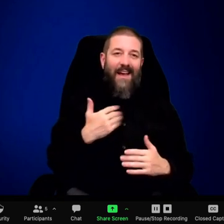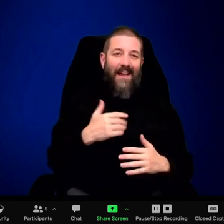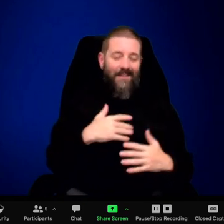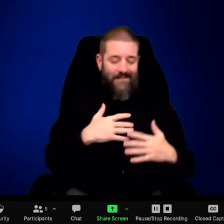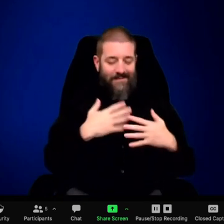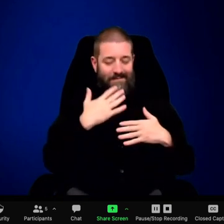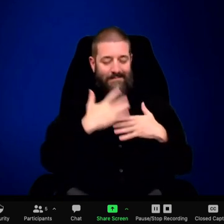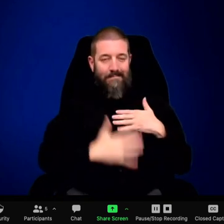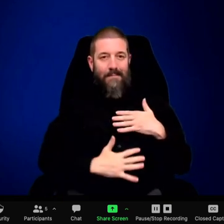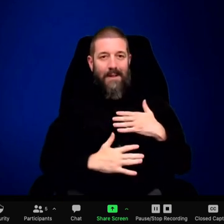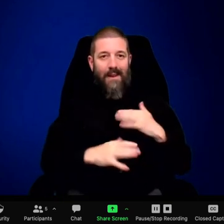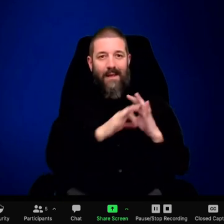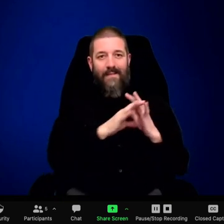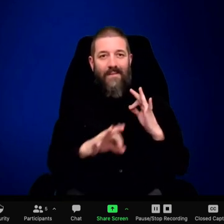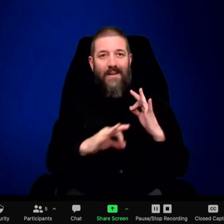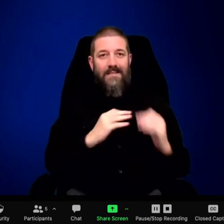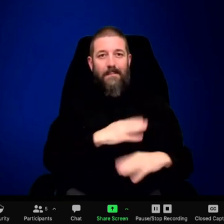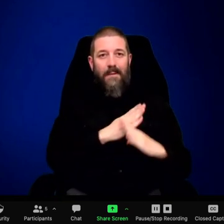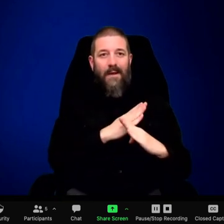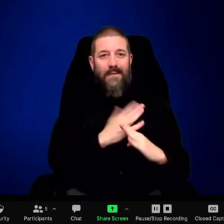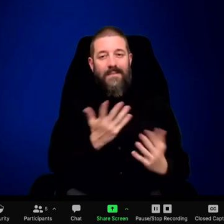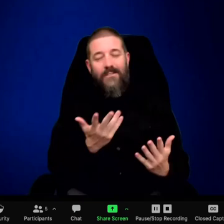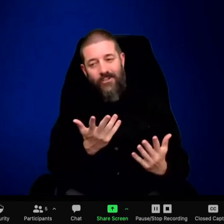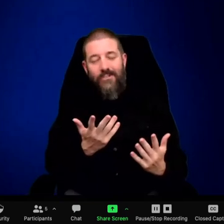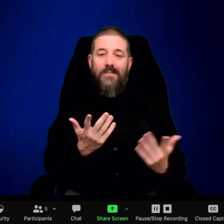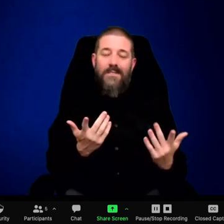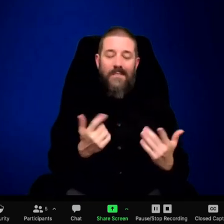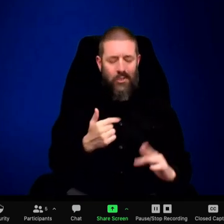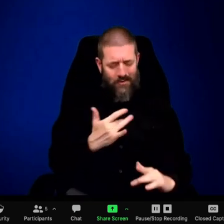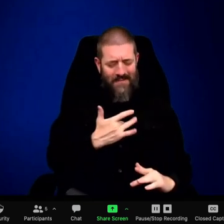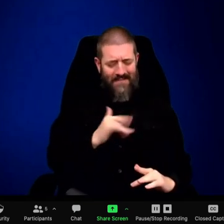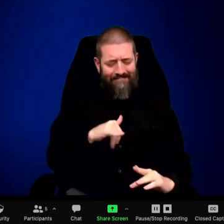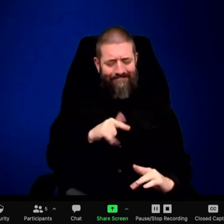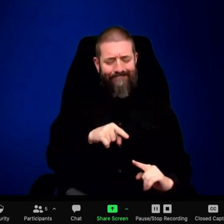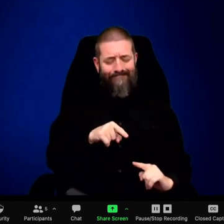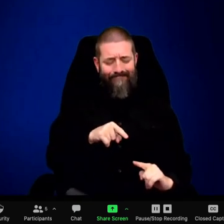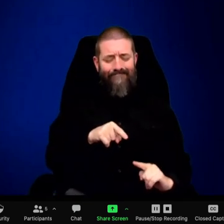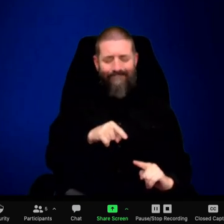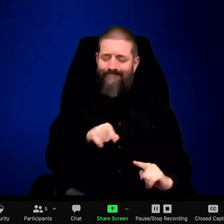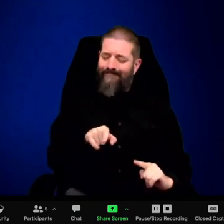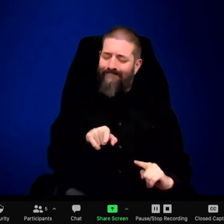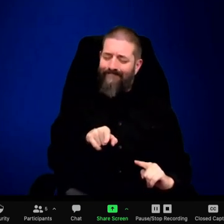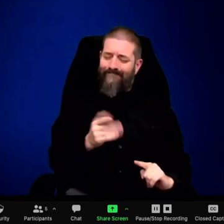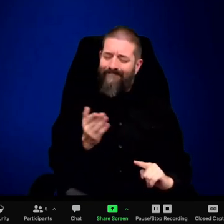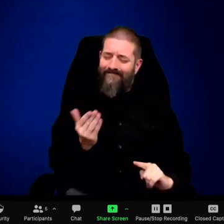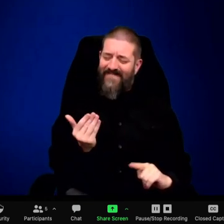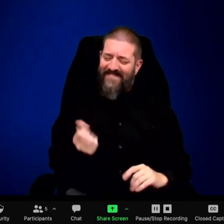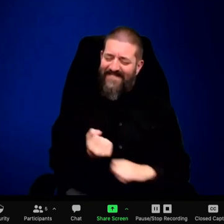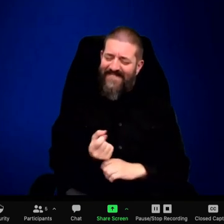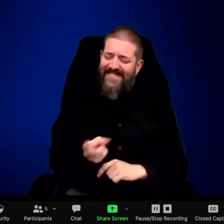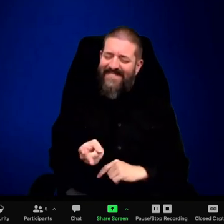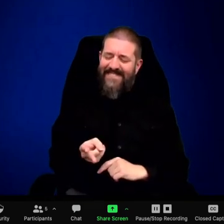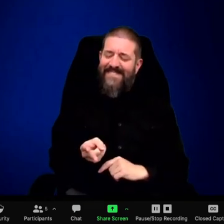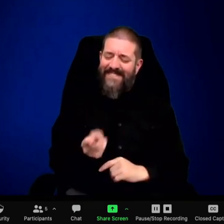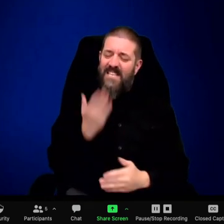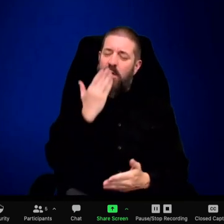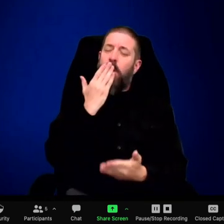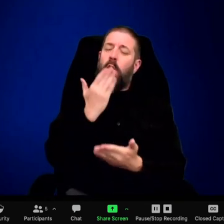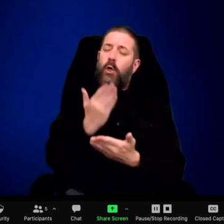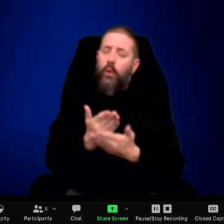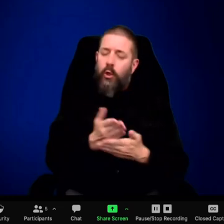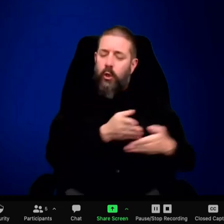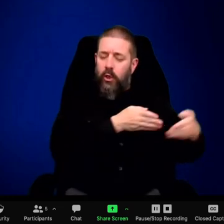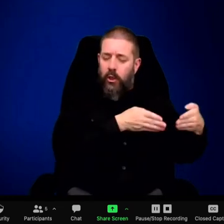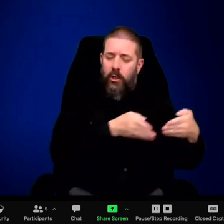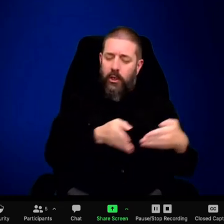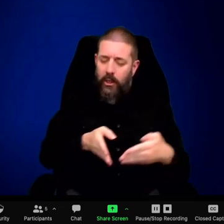And, but I had no idea what was about to come my way. And I don't really talk